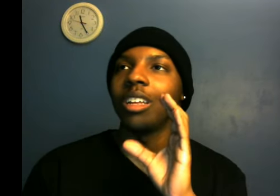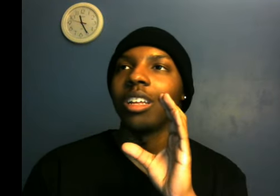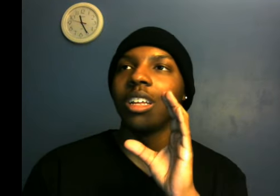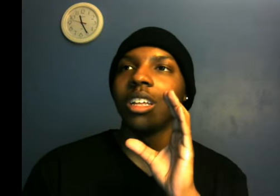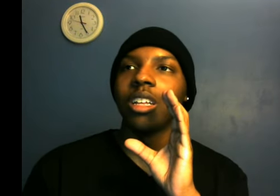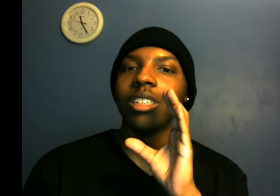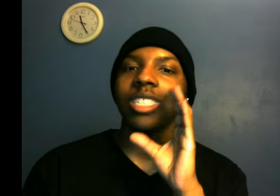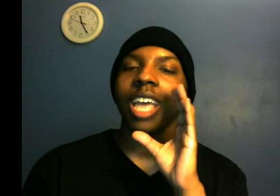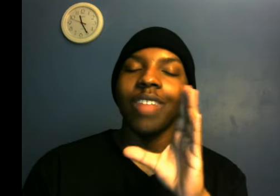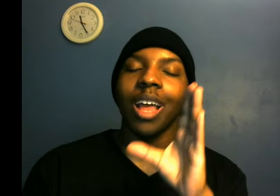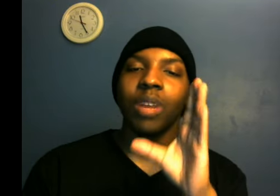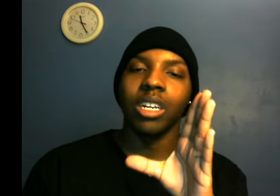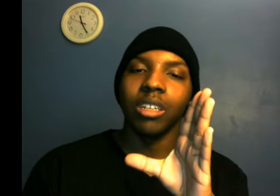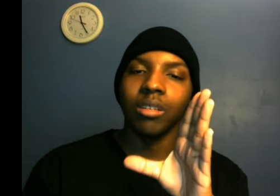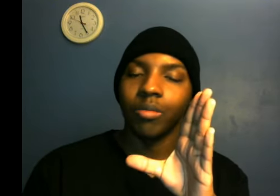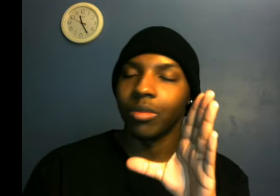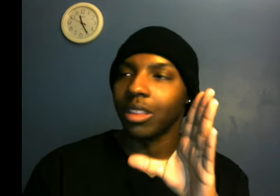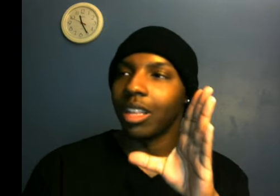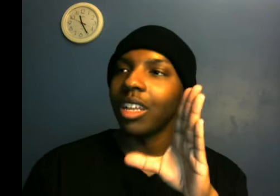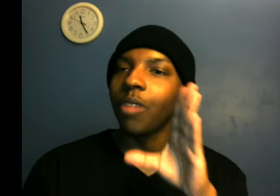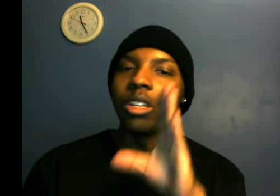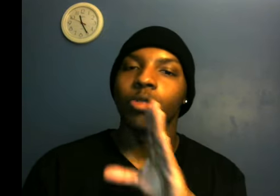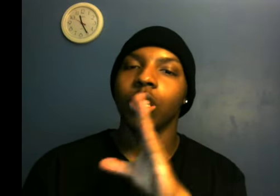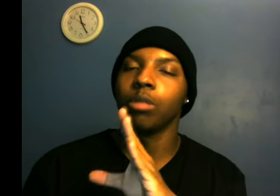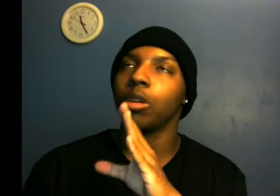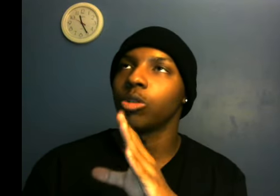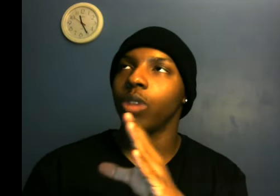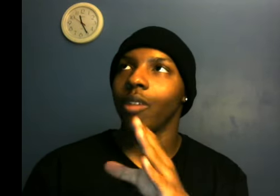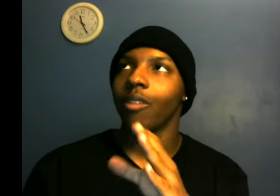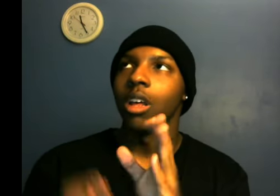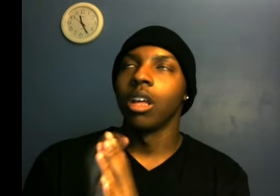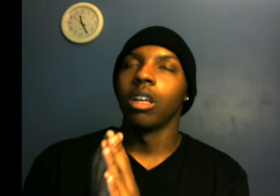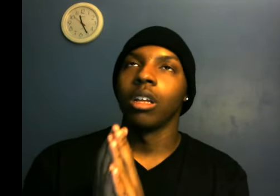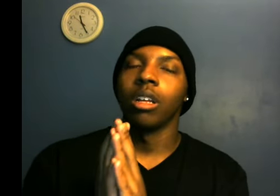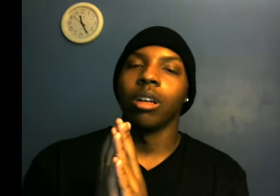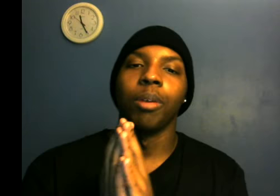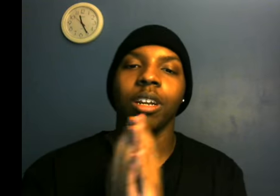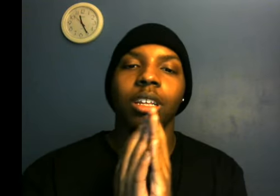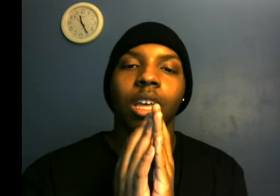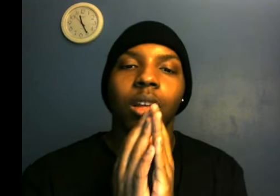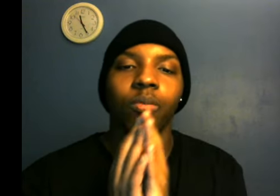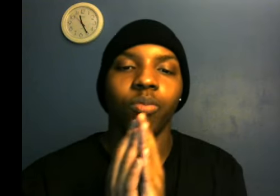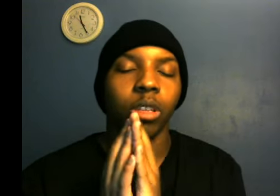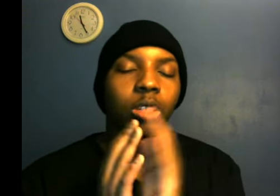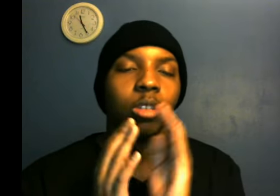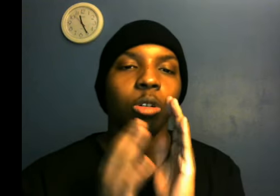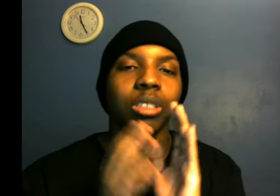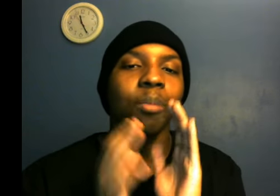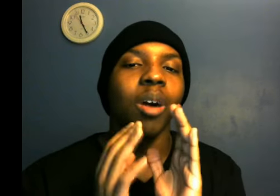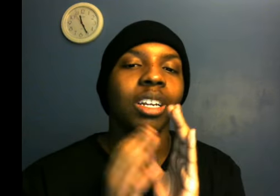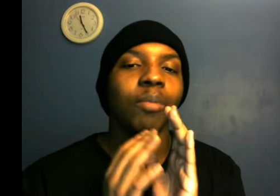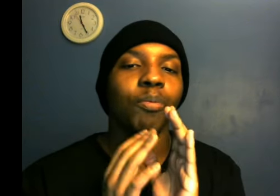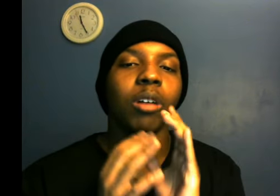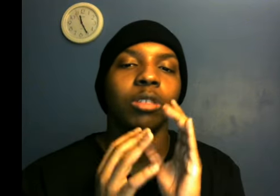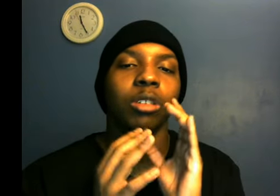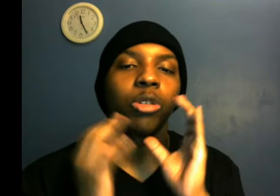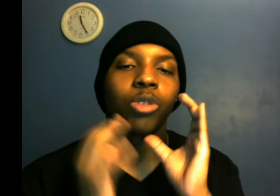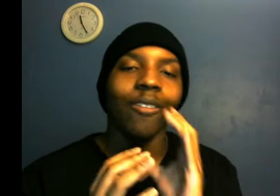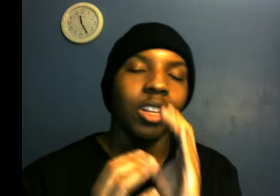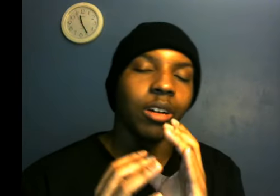save that money that they released Reggie Bush with. Put it. Use that money. Build your draft up.